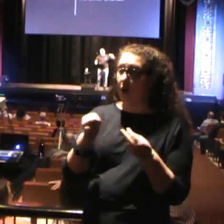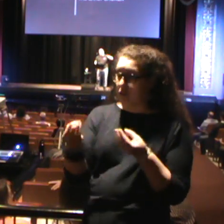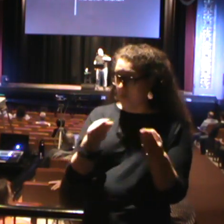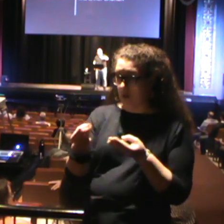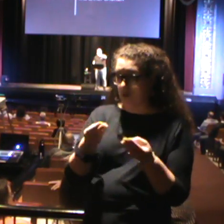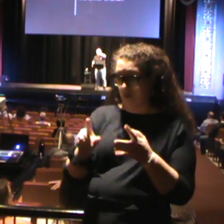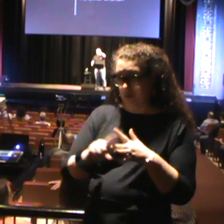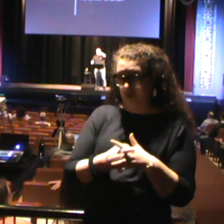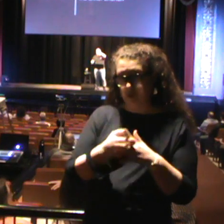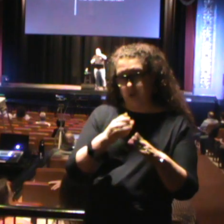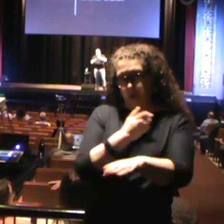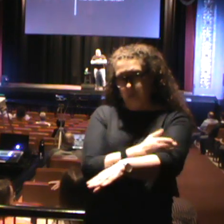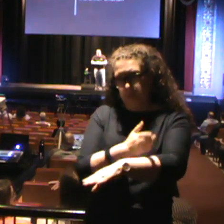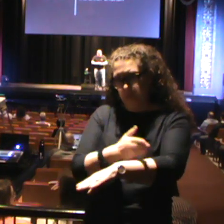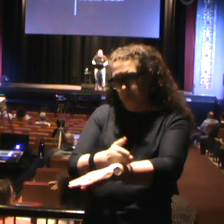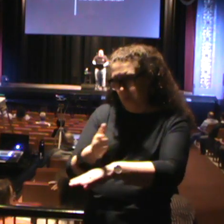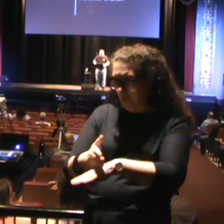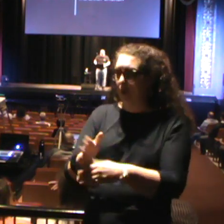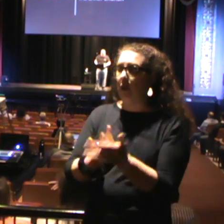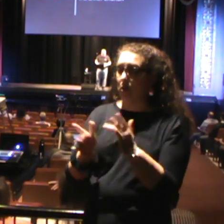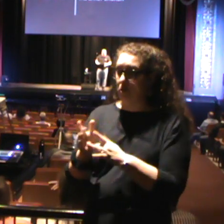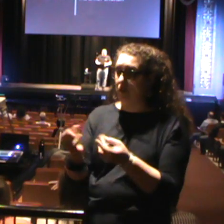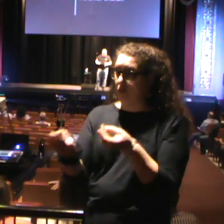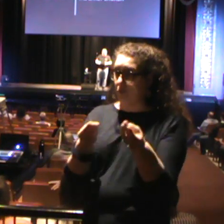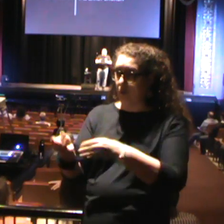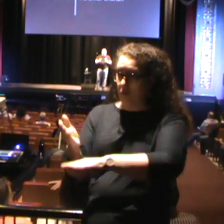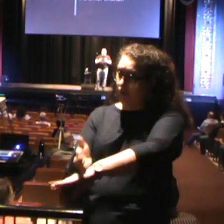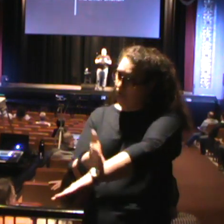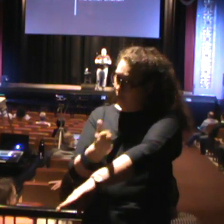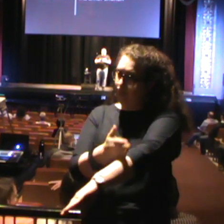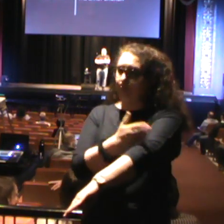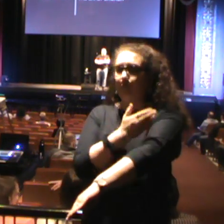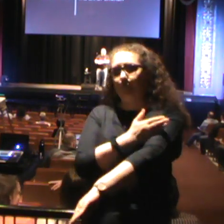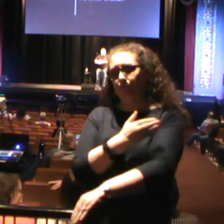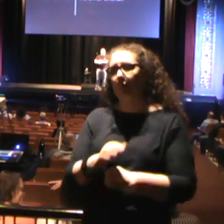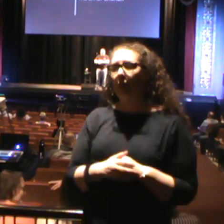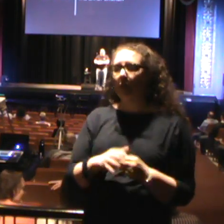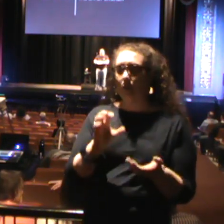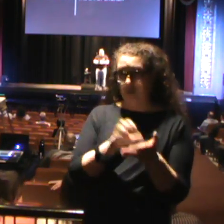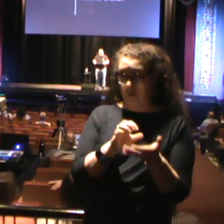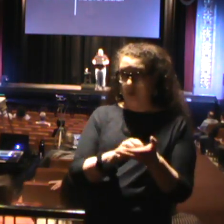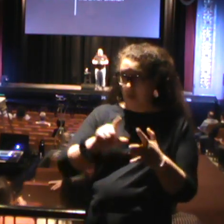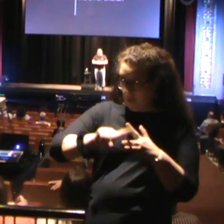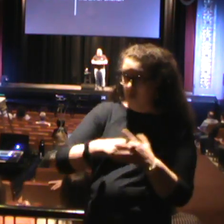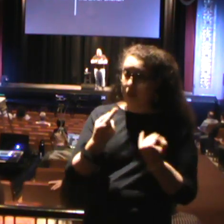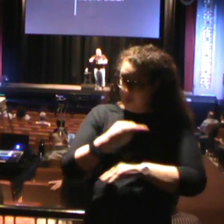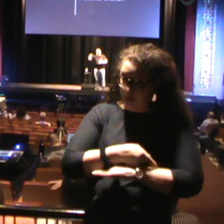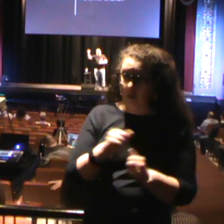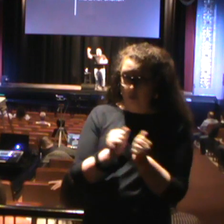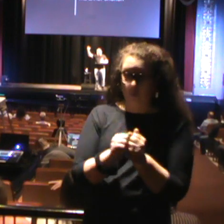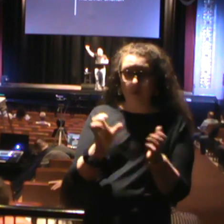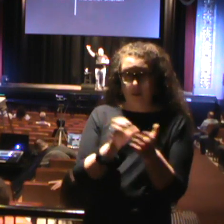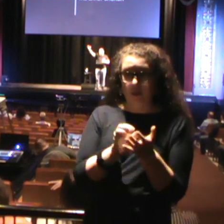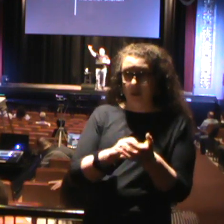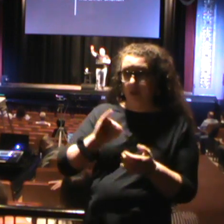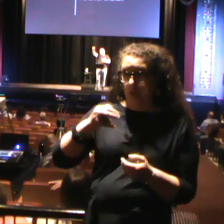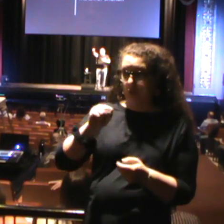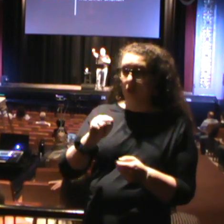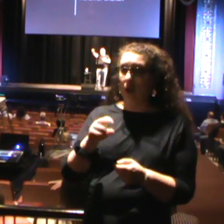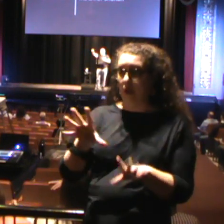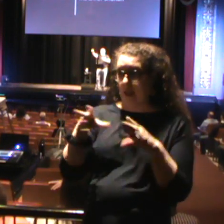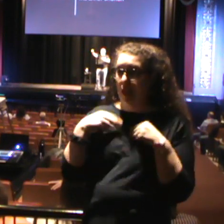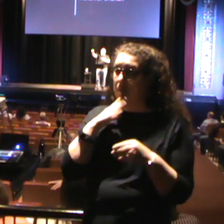as Jesus' ministry would increase. And so the text starts off today with a statement that John had been arrested.